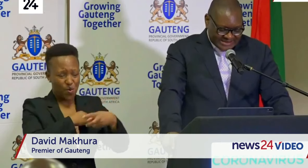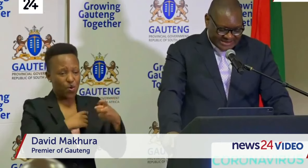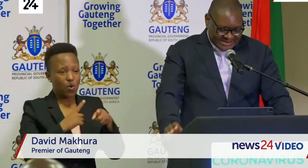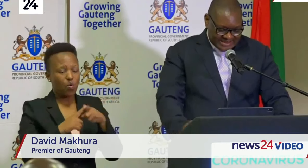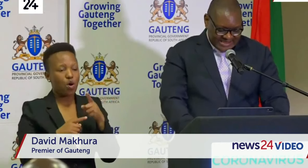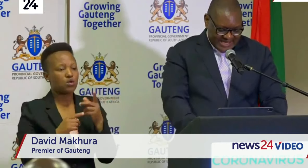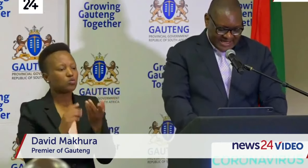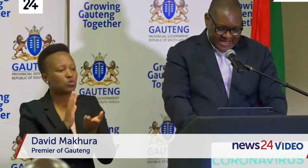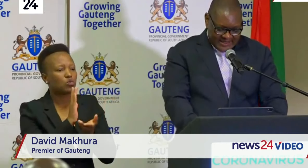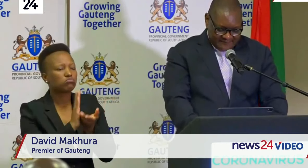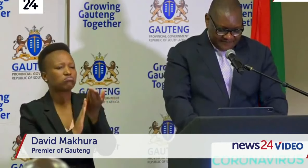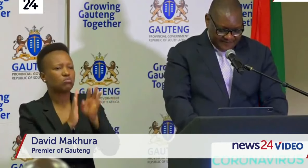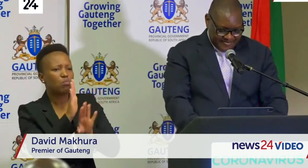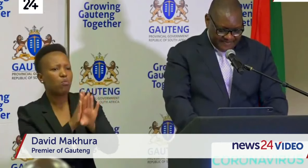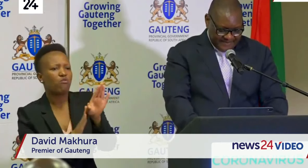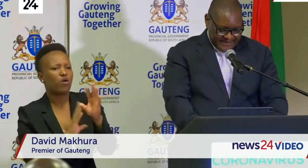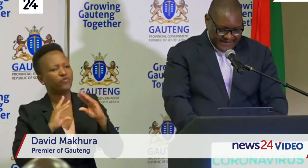enhance teaching and learning.